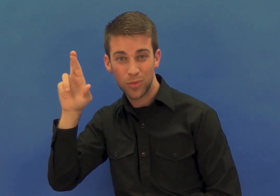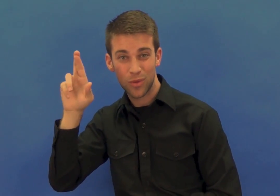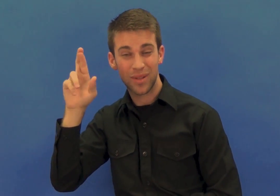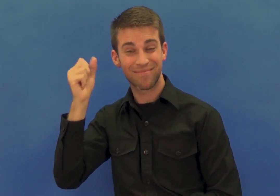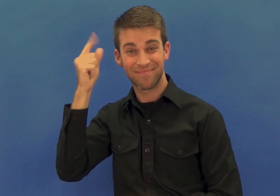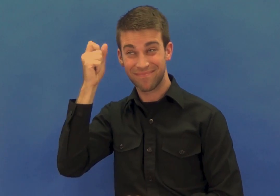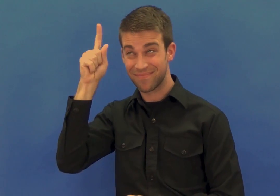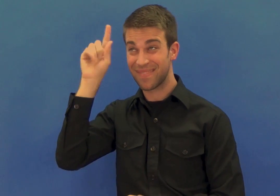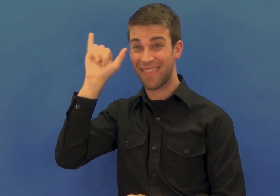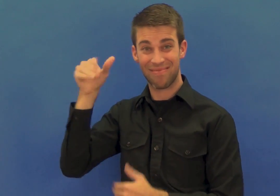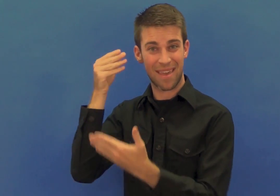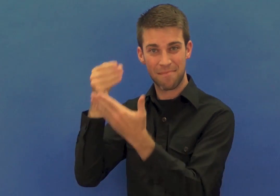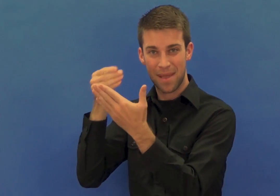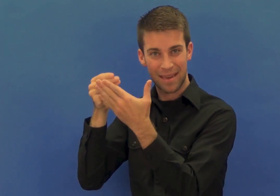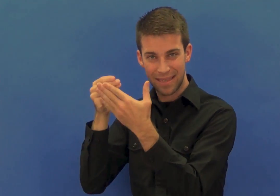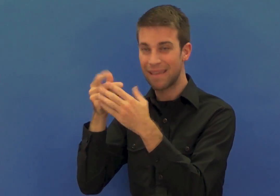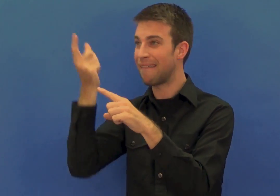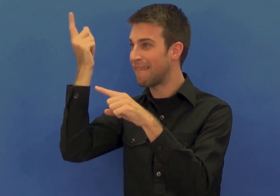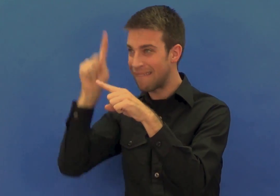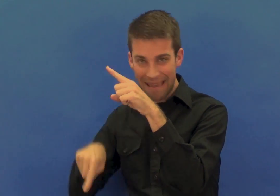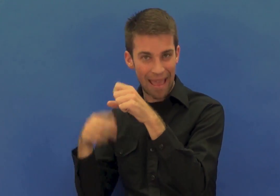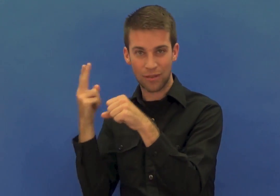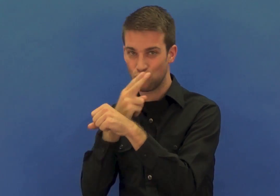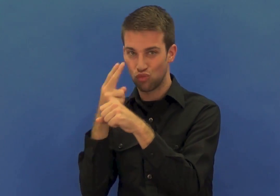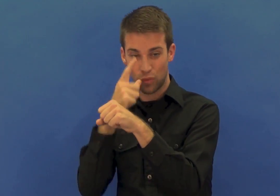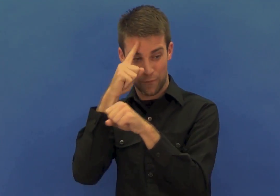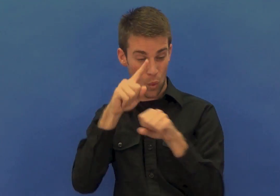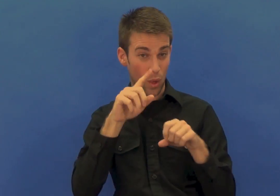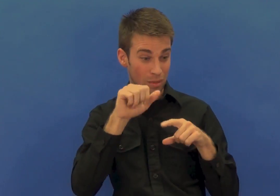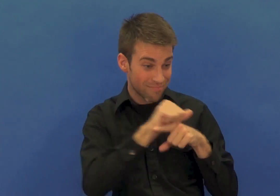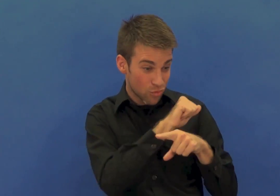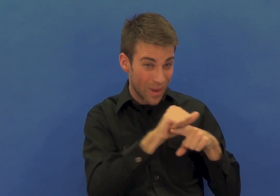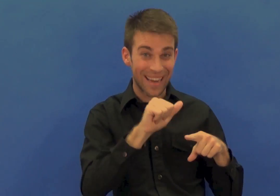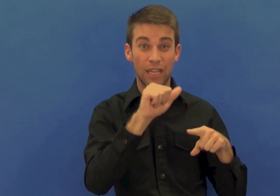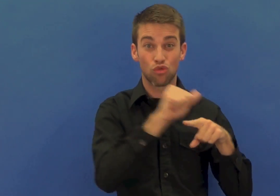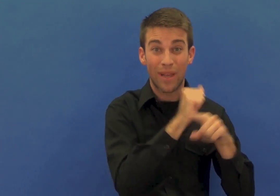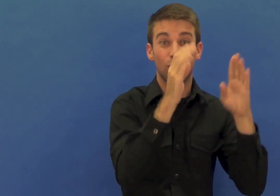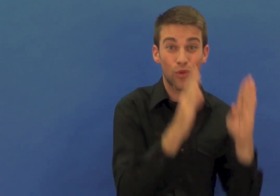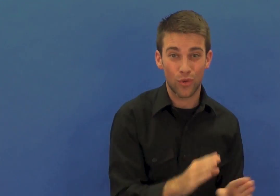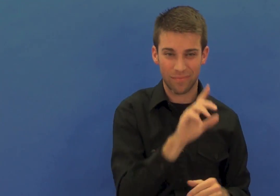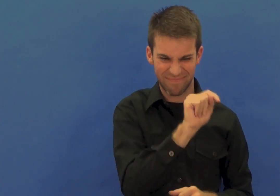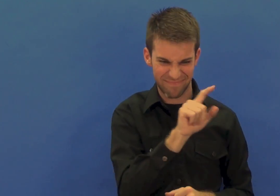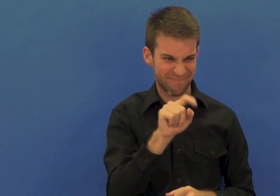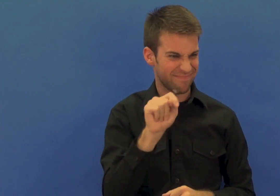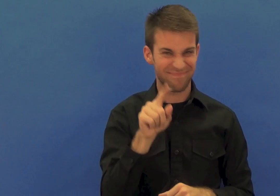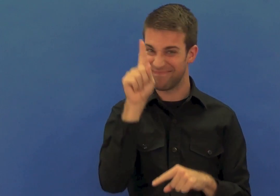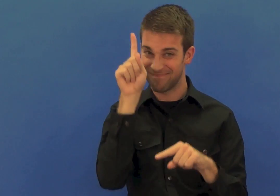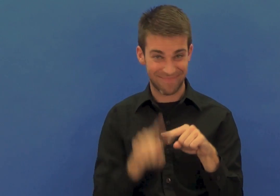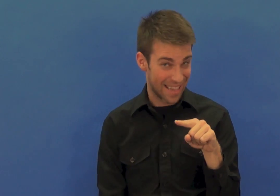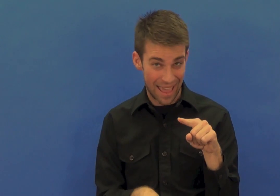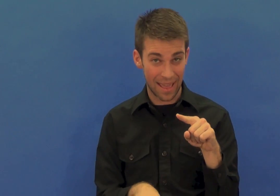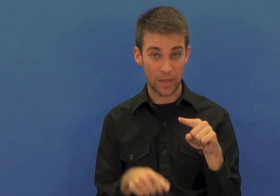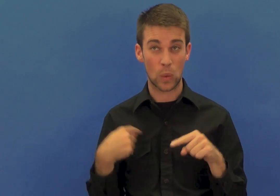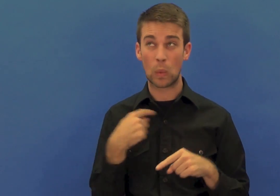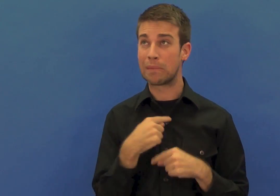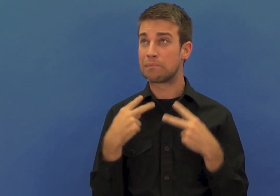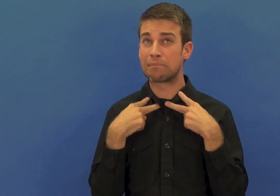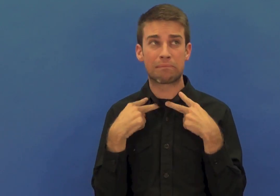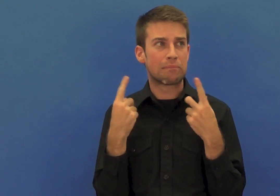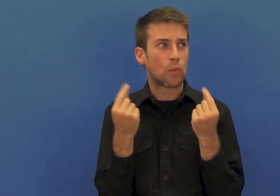can only be used for those two purposes. Realizing that there were not enough qualified technology trainers, Helen Keller National